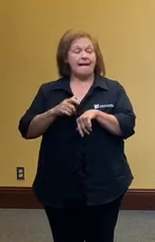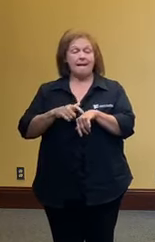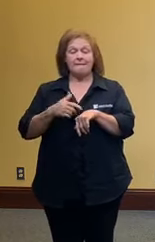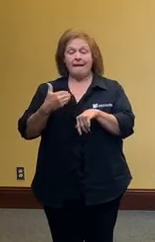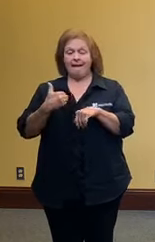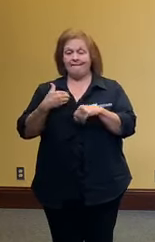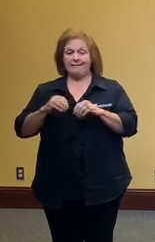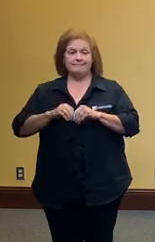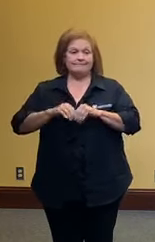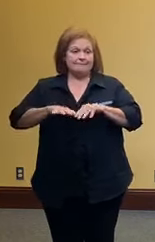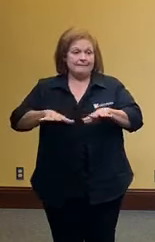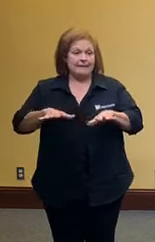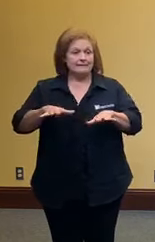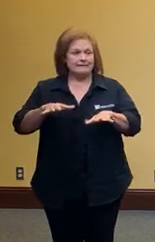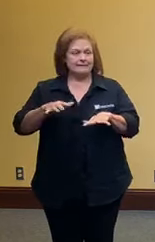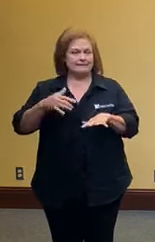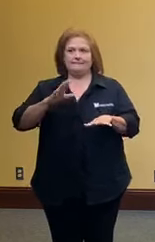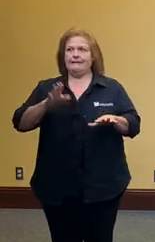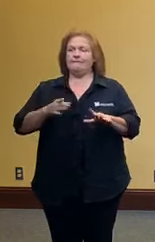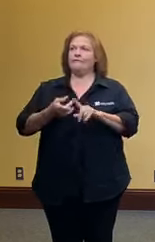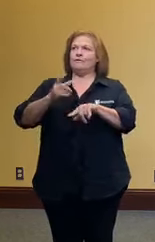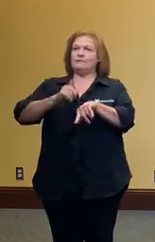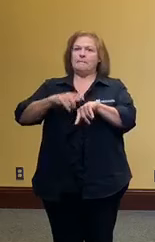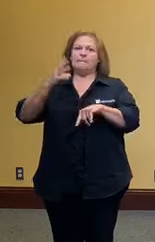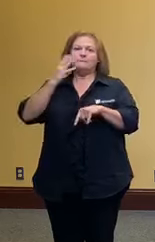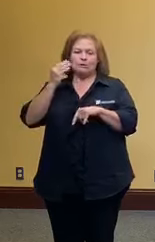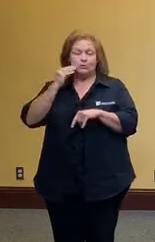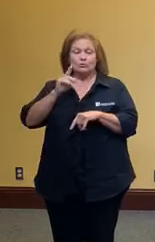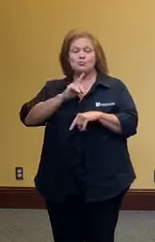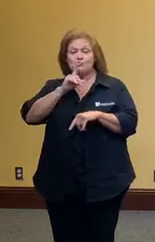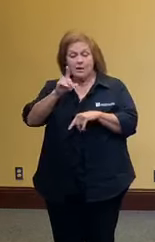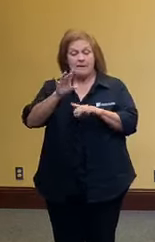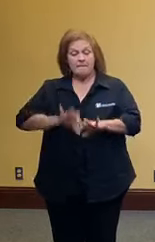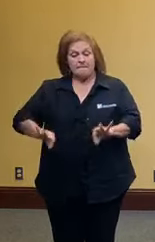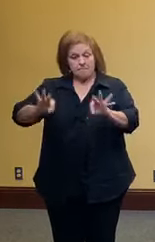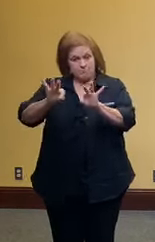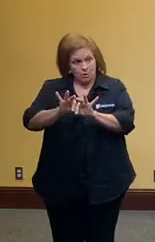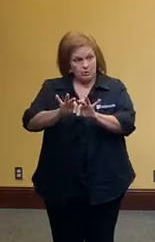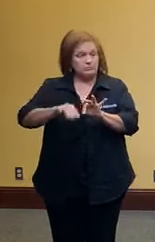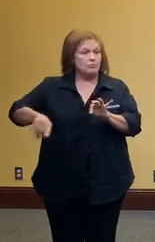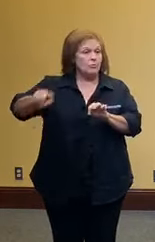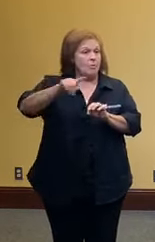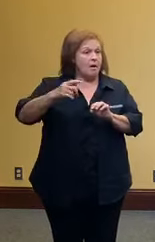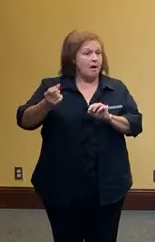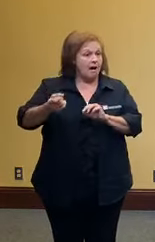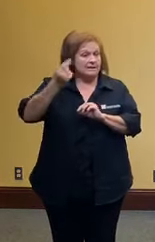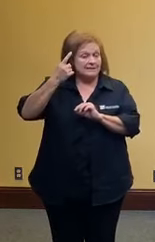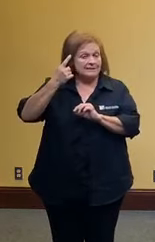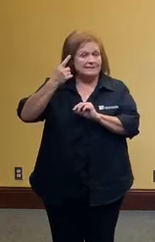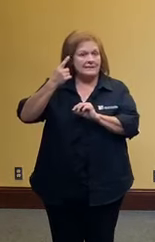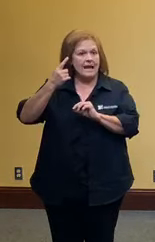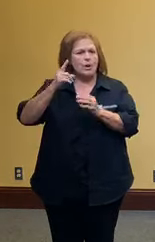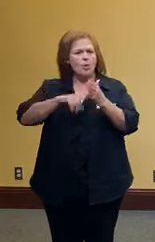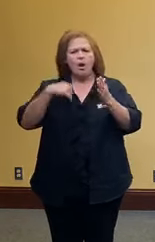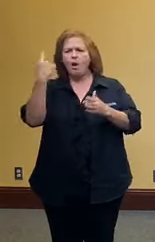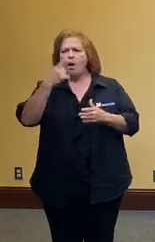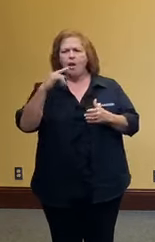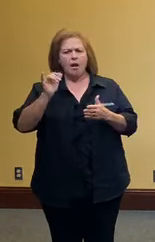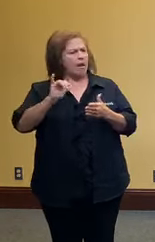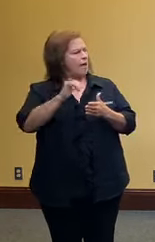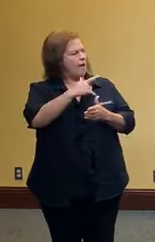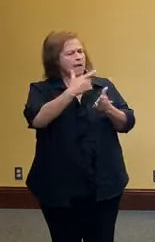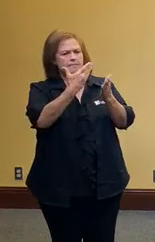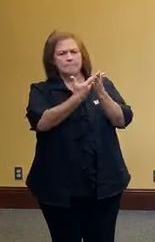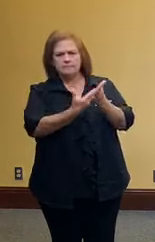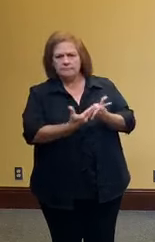certainly most of us have not been through one before it's important that everyone has an understanding of infection models and the data